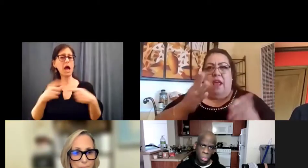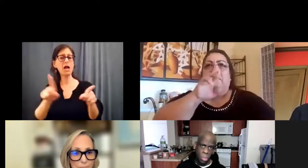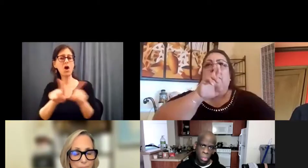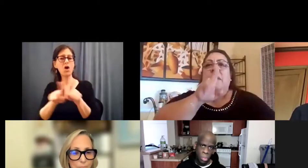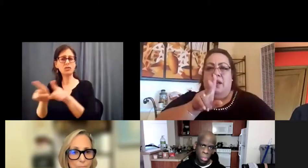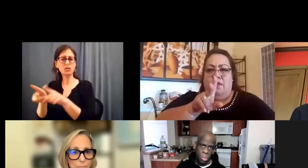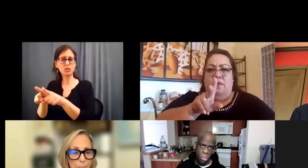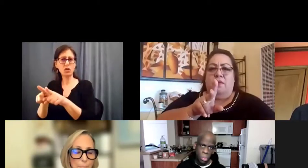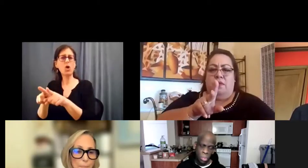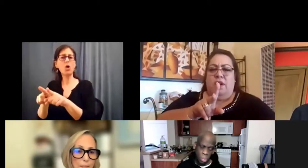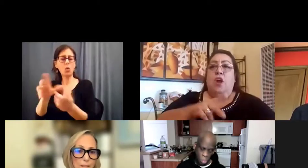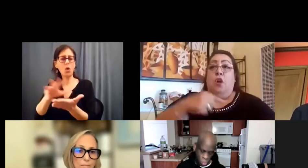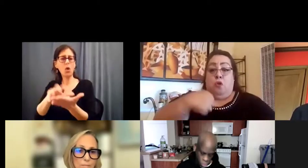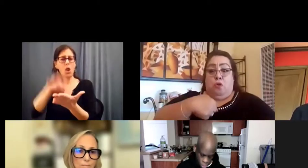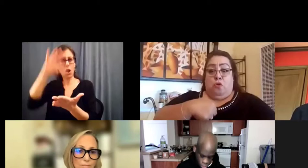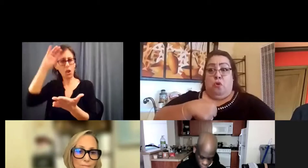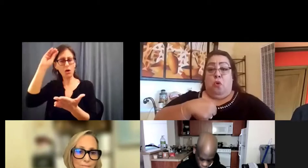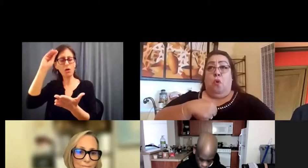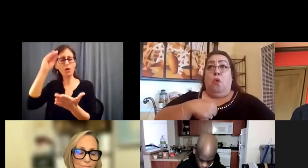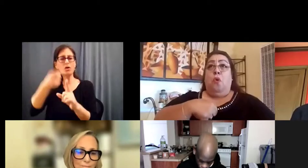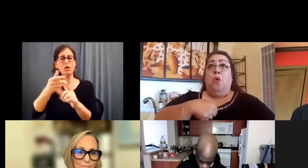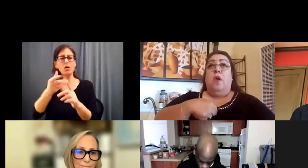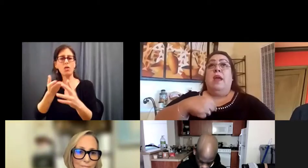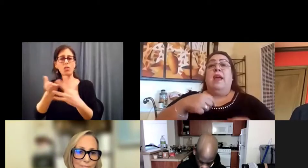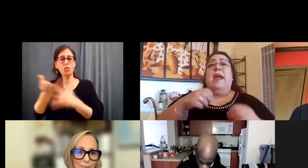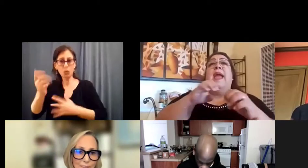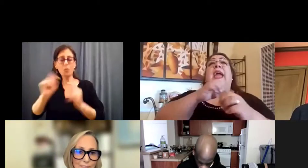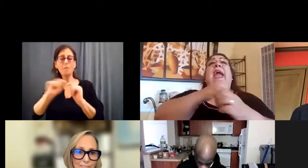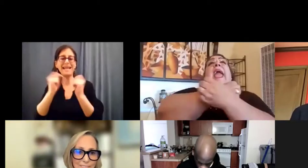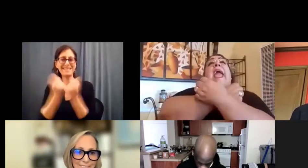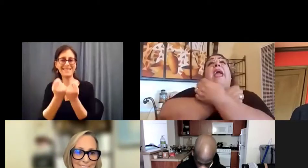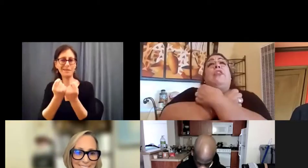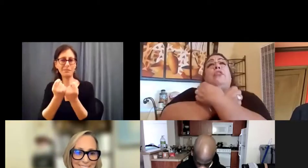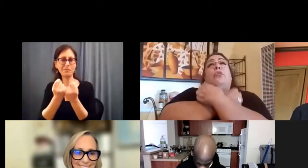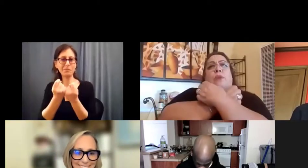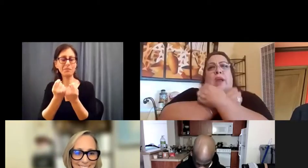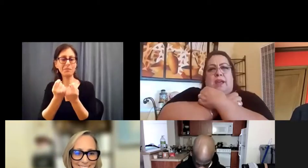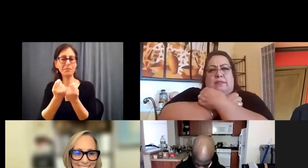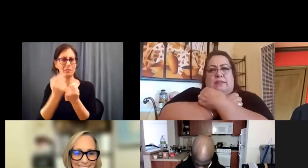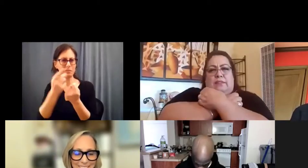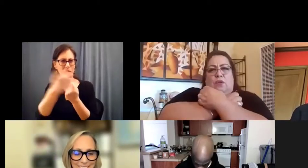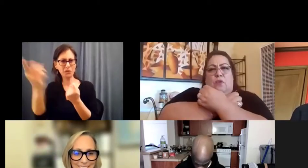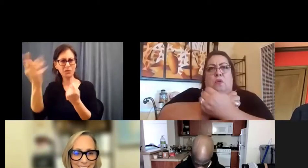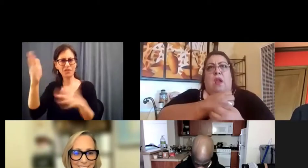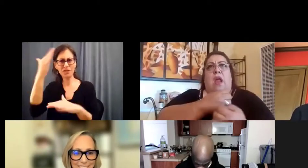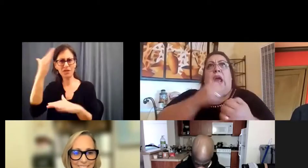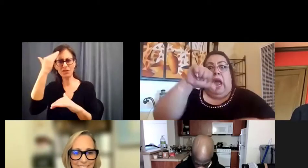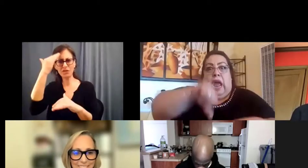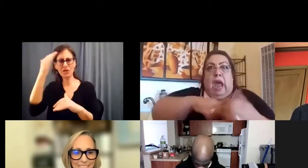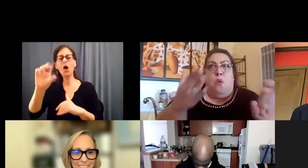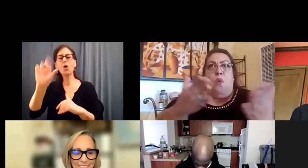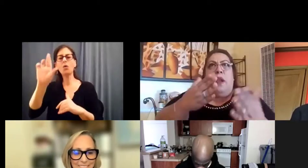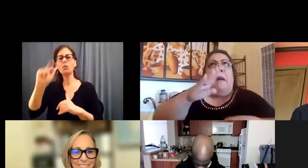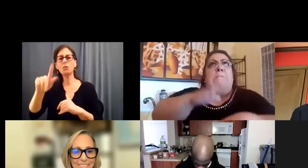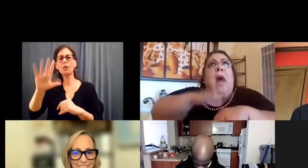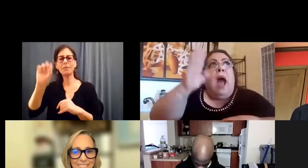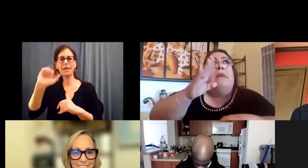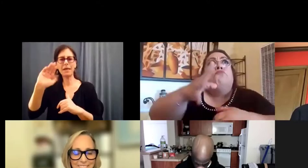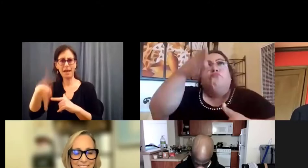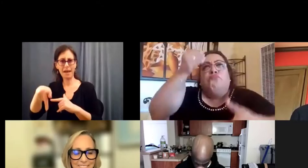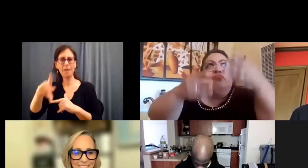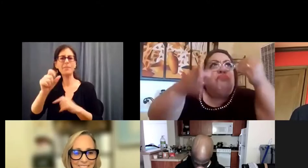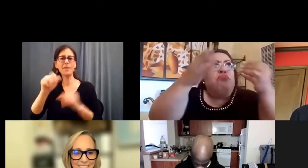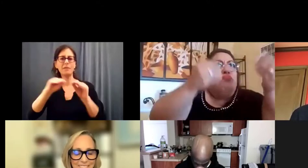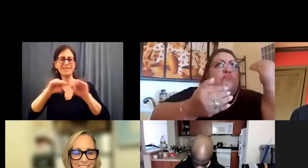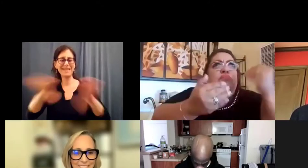educated in a way by my team. You probably all are aware of the film Crip Camp that came out in the last year,